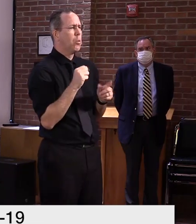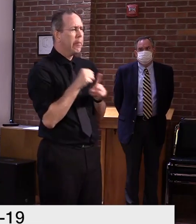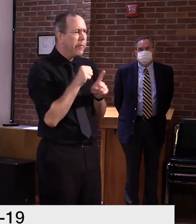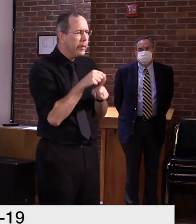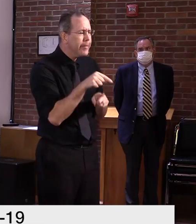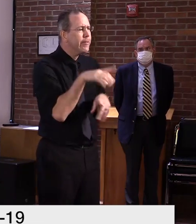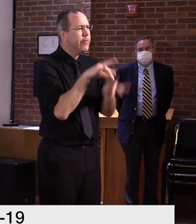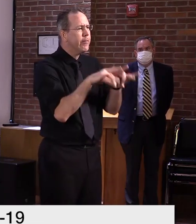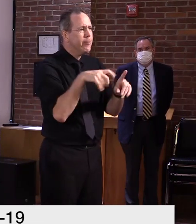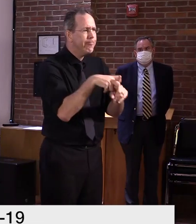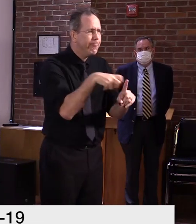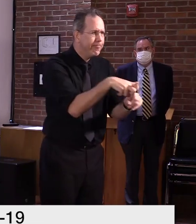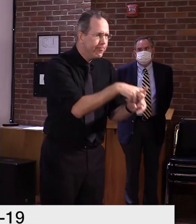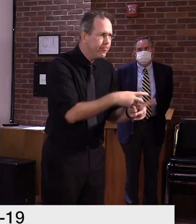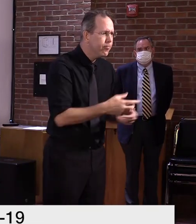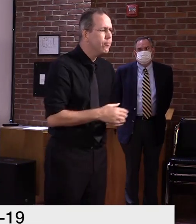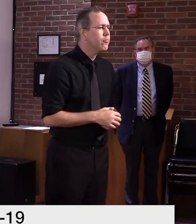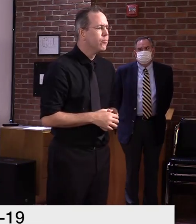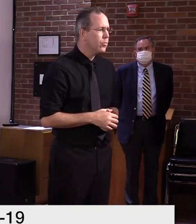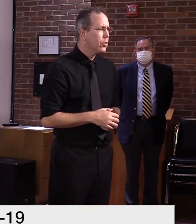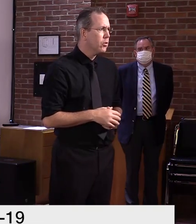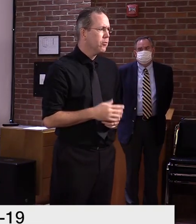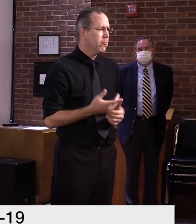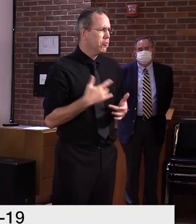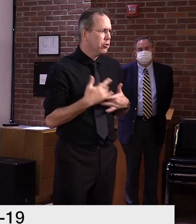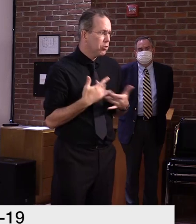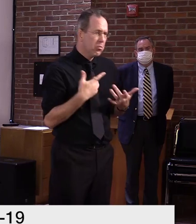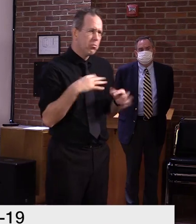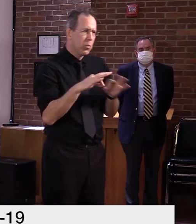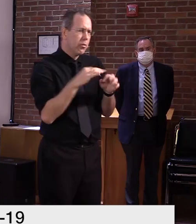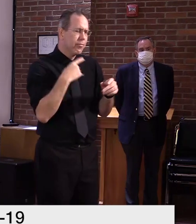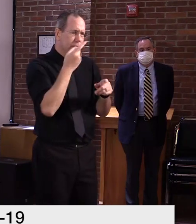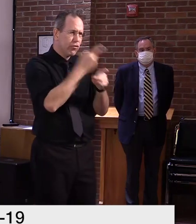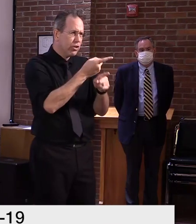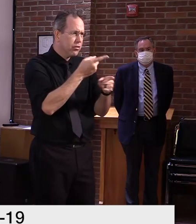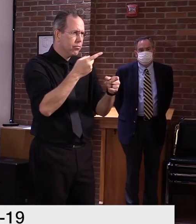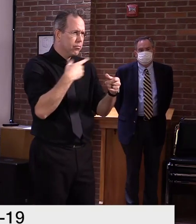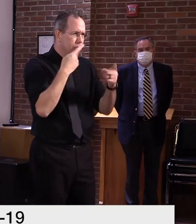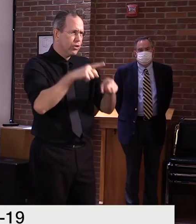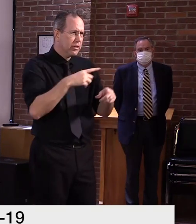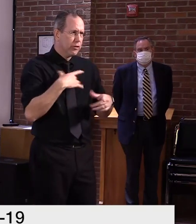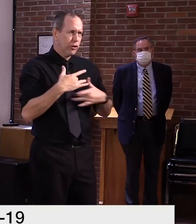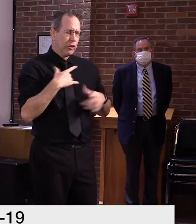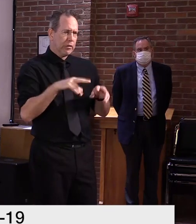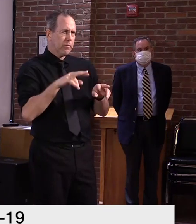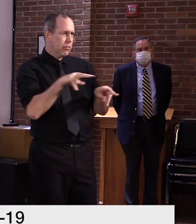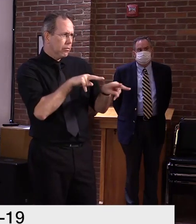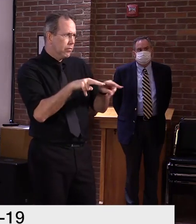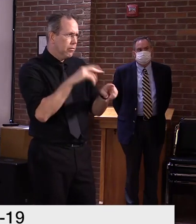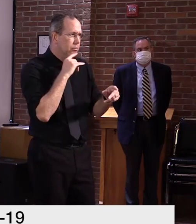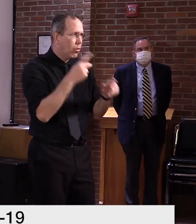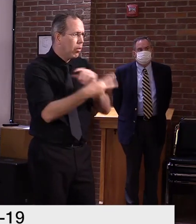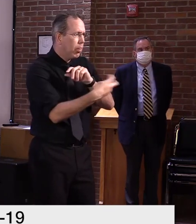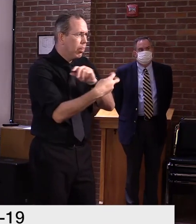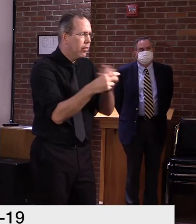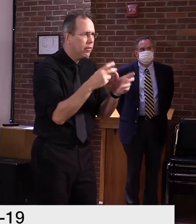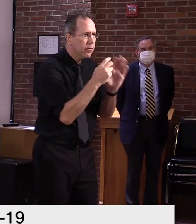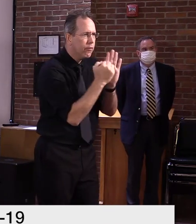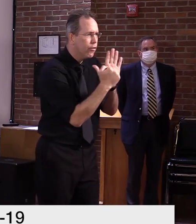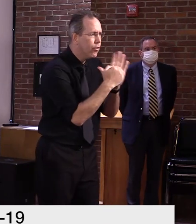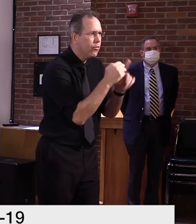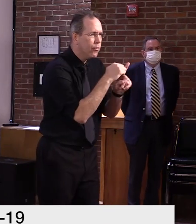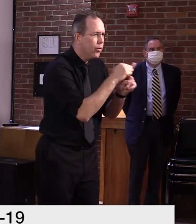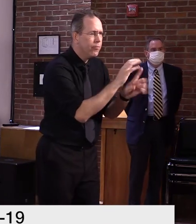really concerned about, but we want to keep our eye on this. Okay. Yes, the governor absolutely correct. Uh, it's not widespread.